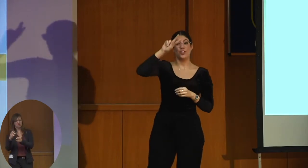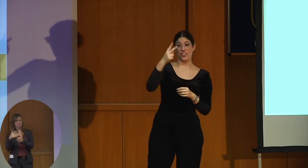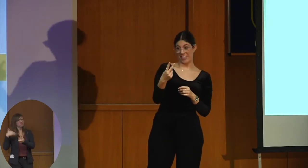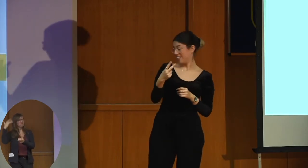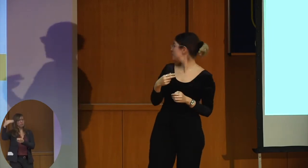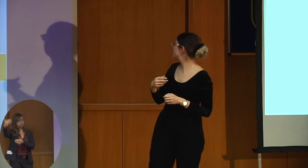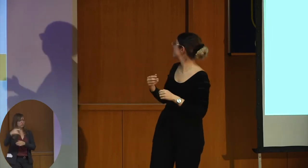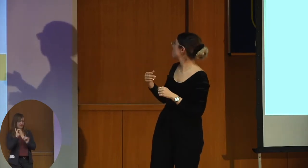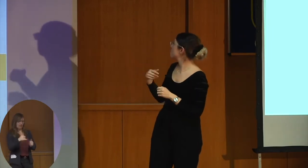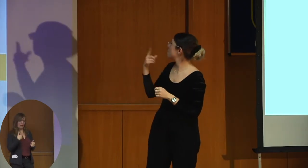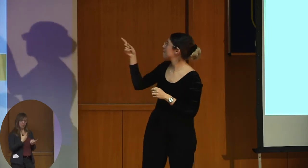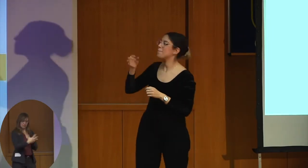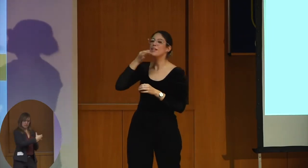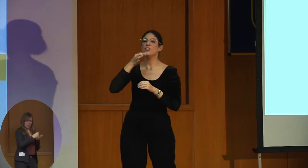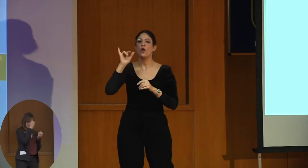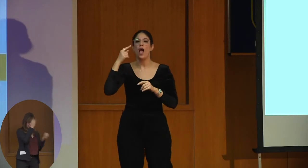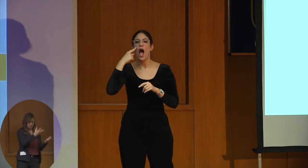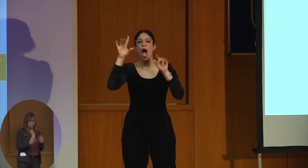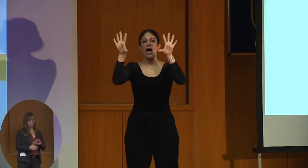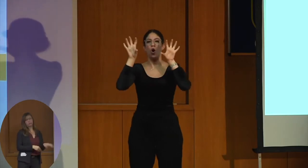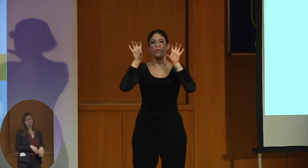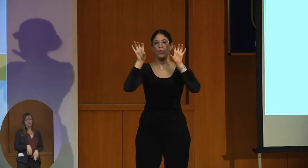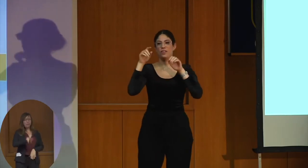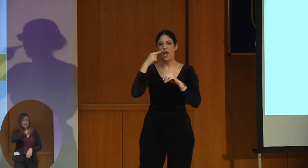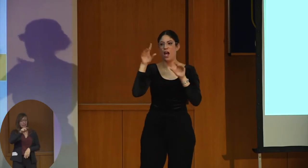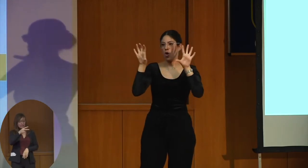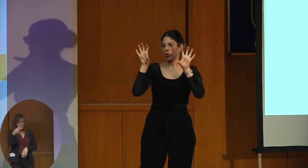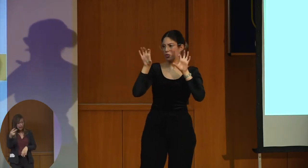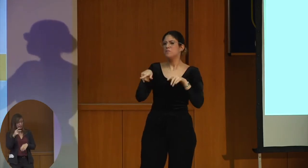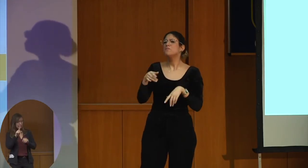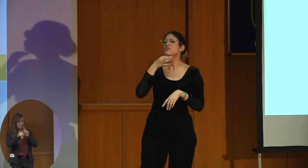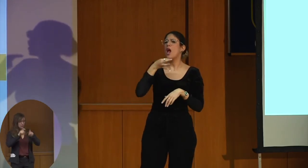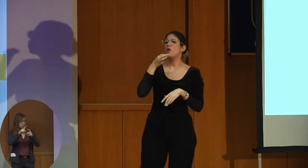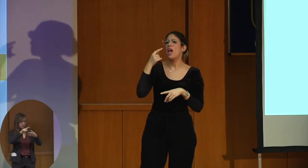And the second questionnaire is iconicity.